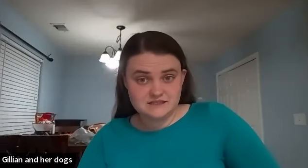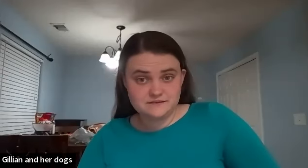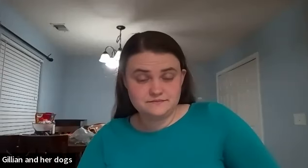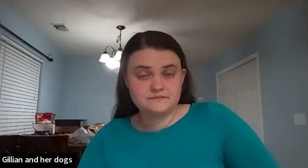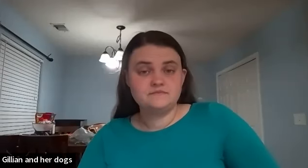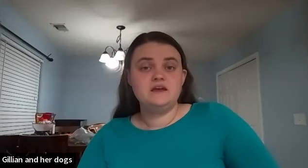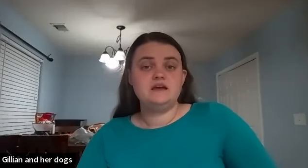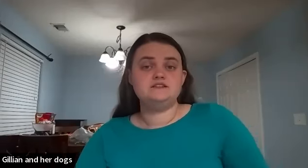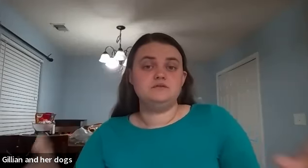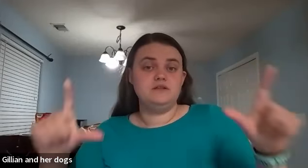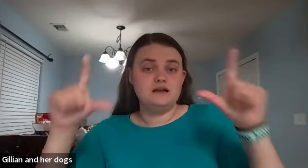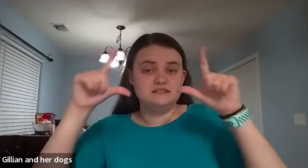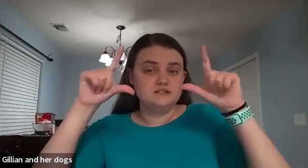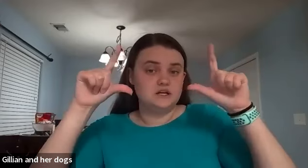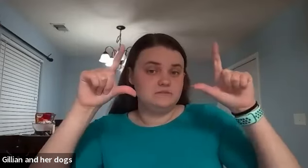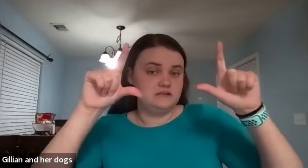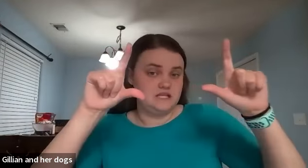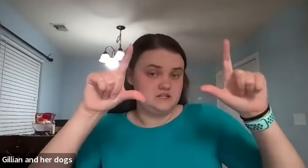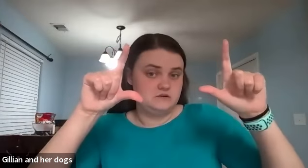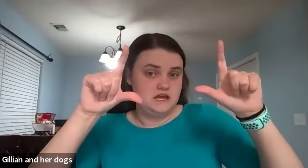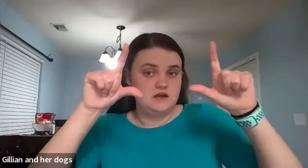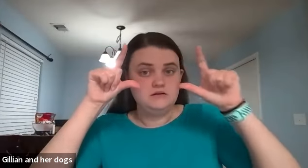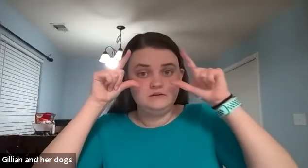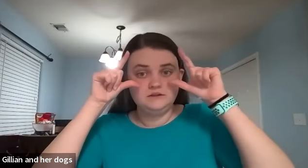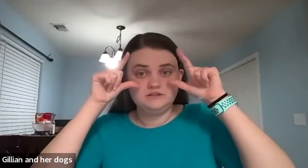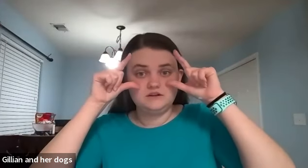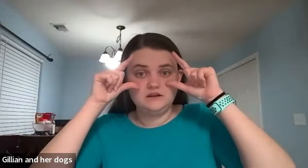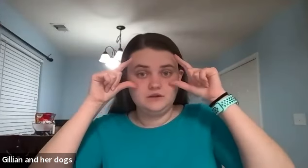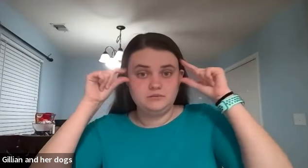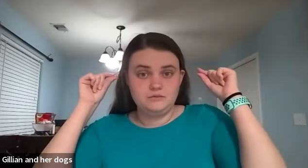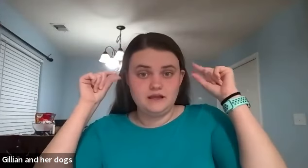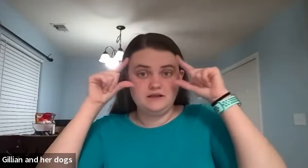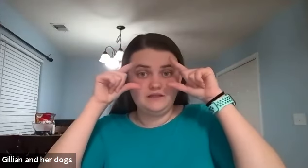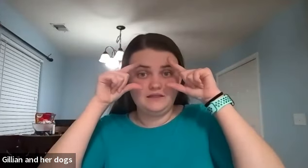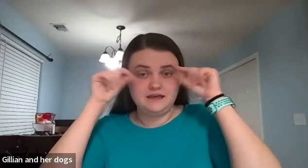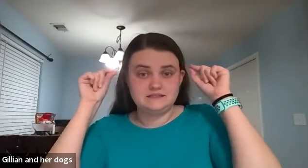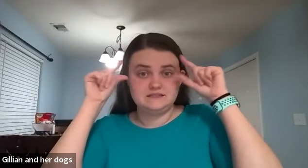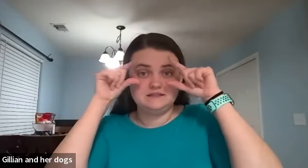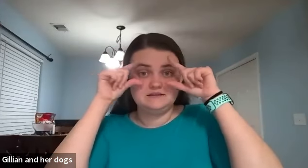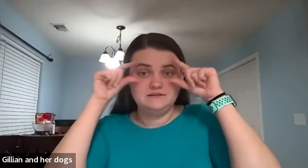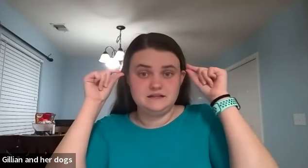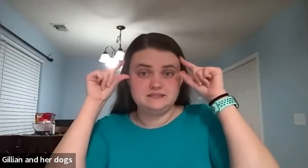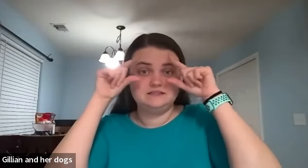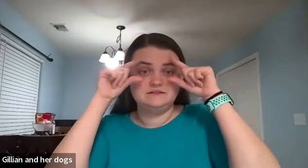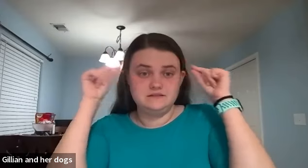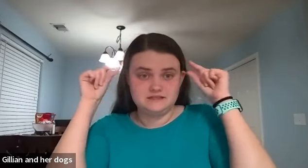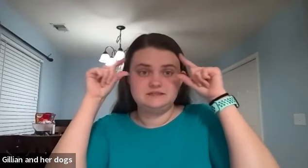and so glasses are going to be they start with an l you start here and you pull them back glasses glasses glasses